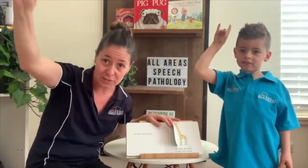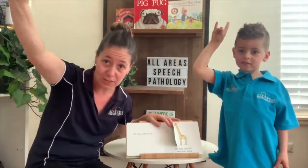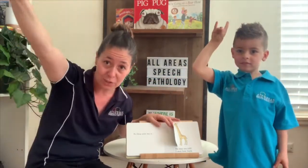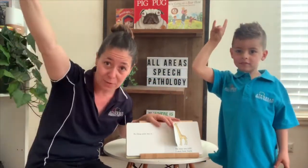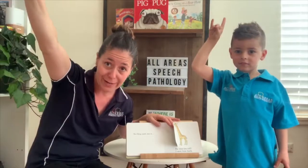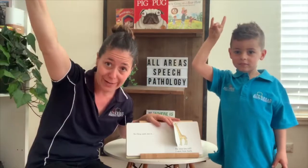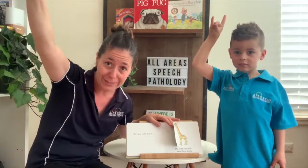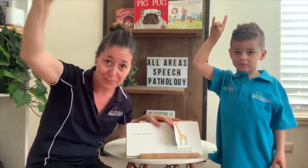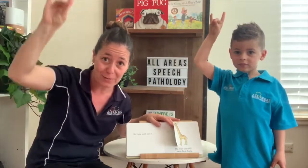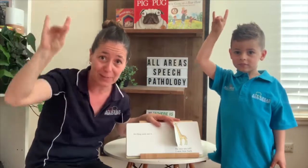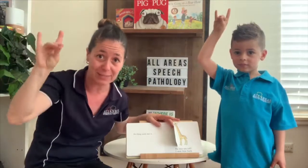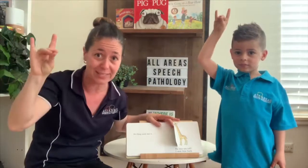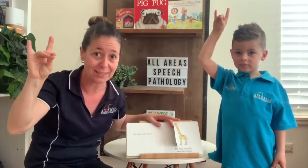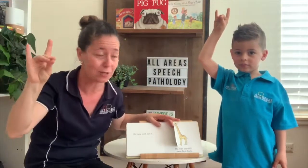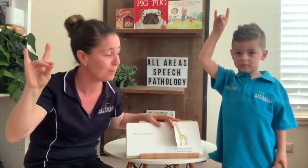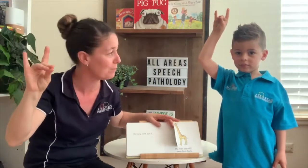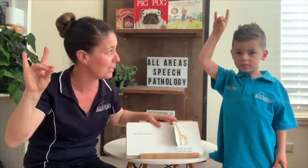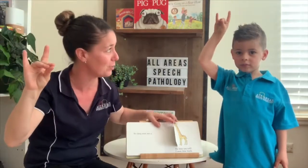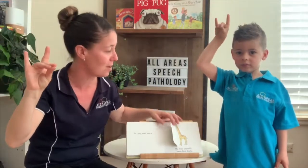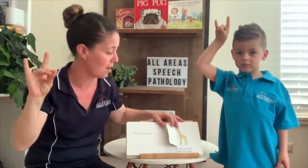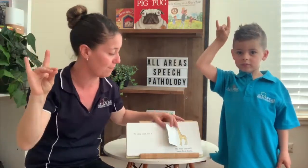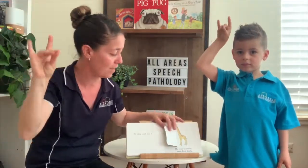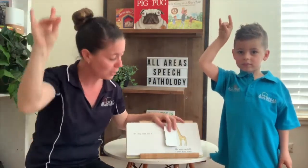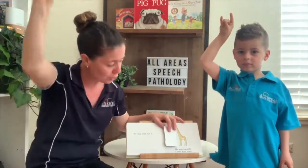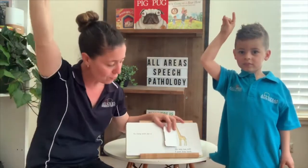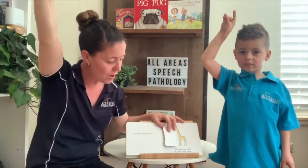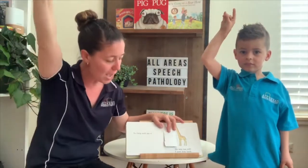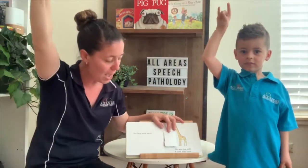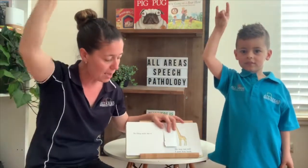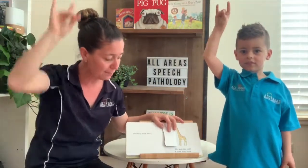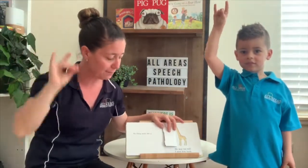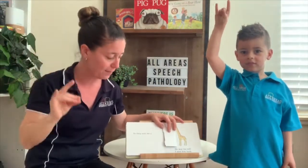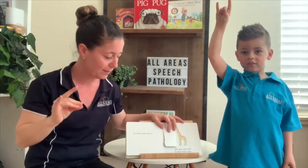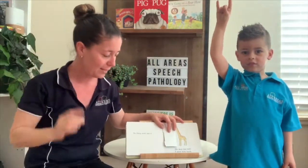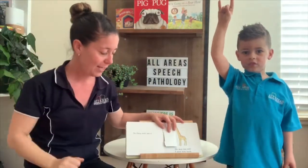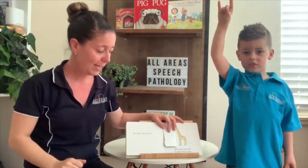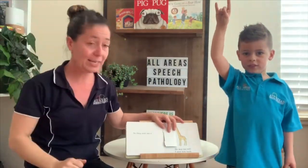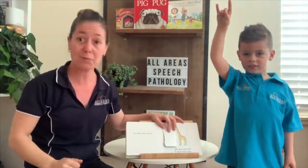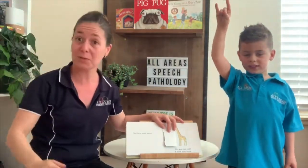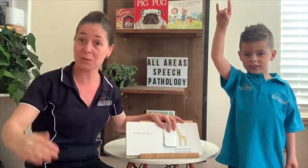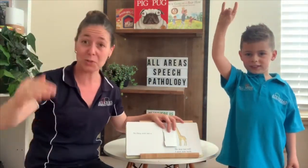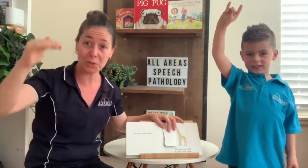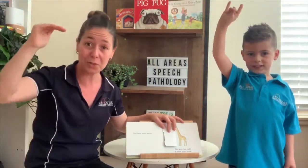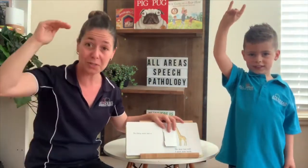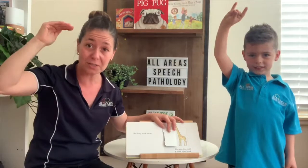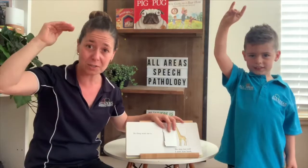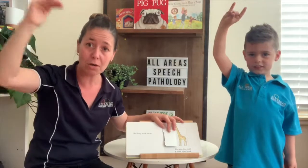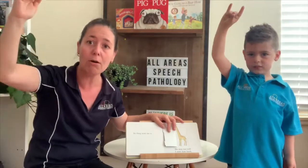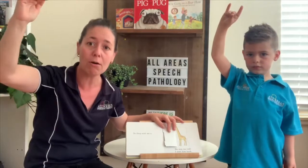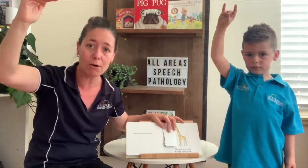stretch my hand, you won't be able to see the top of my giraffe. Giraffe. He was too tall.